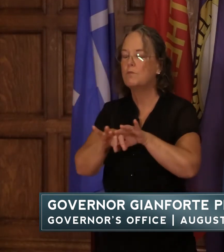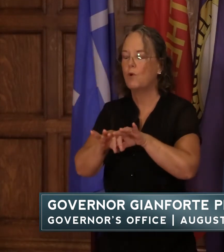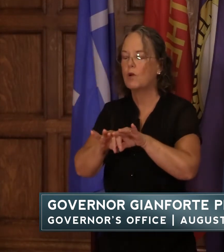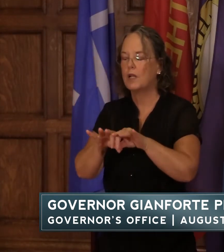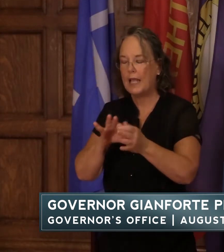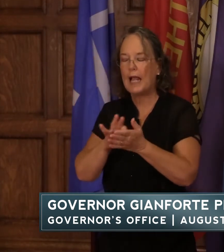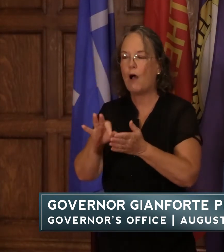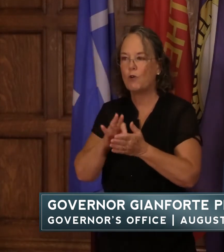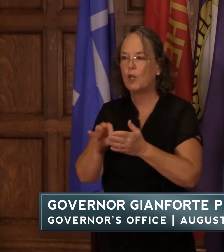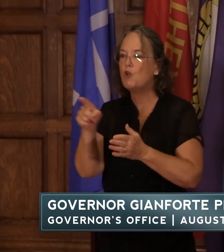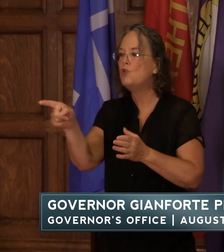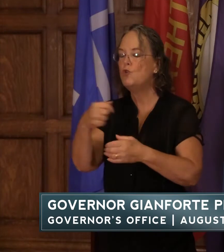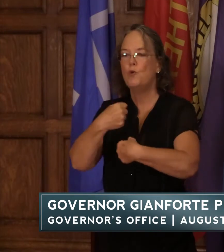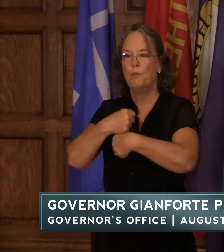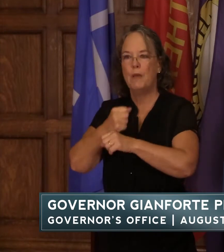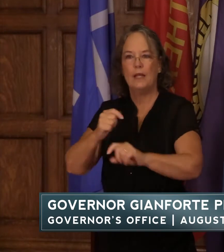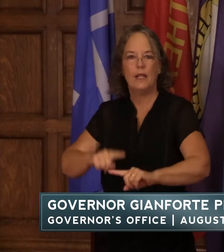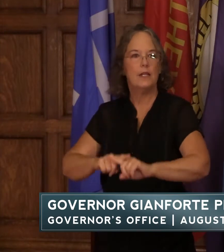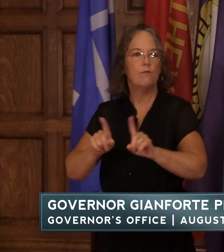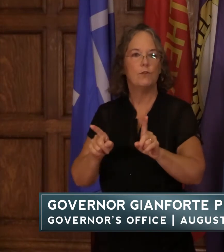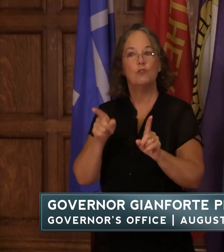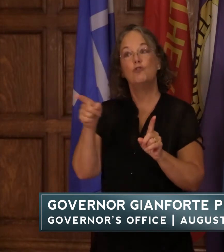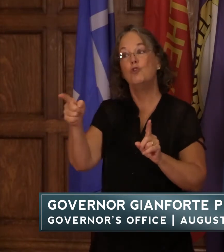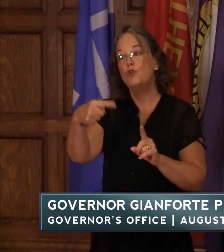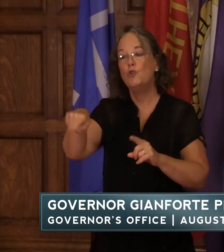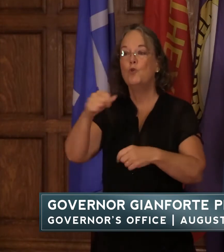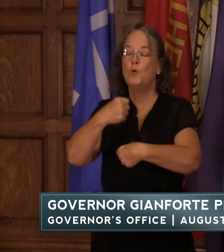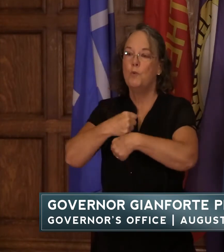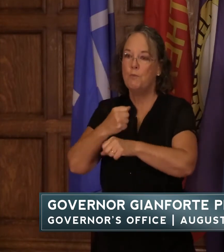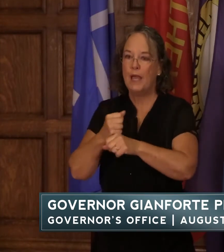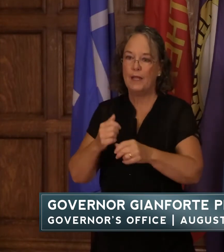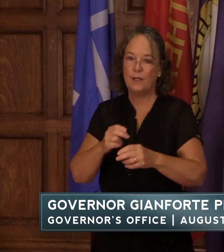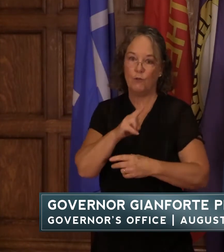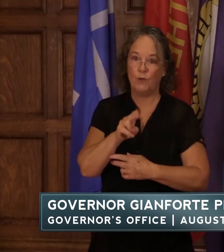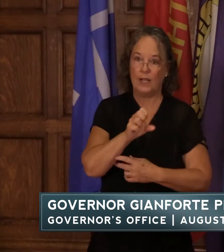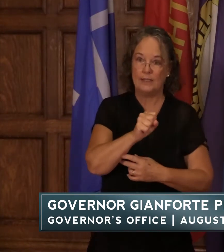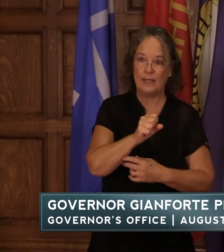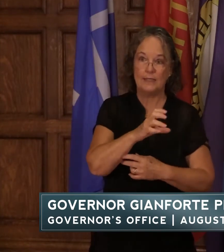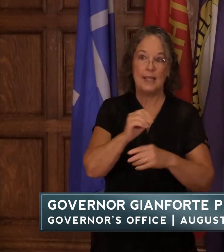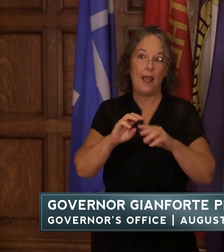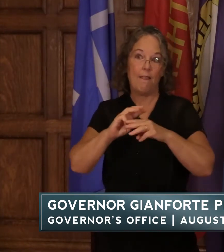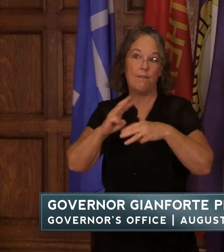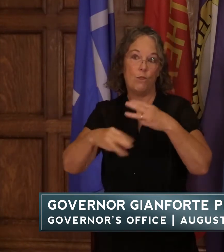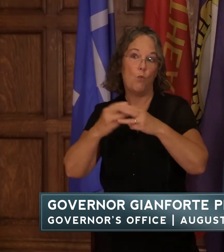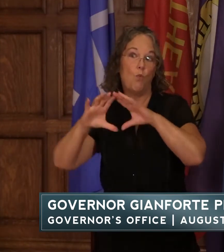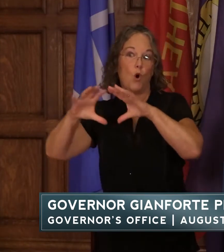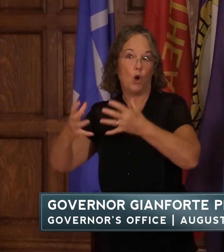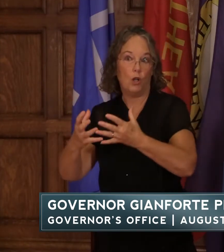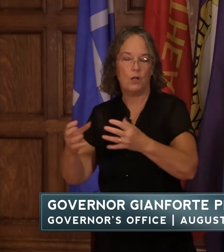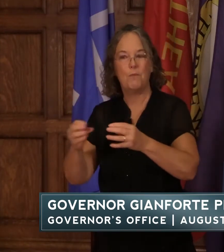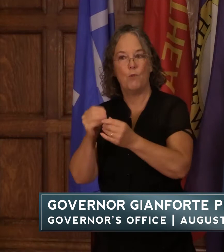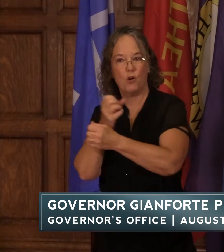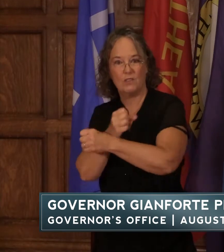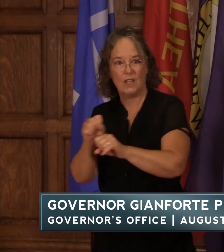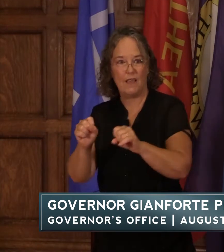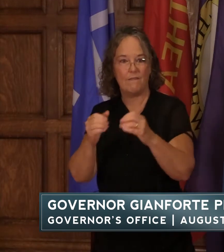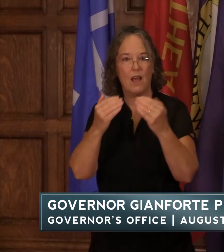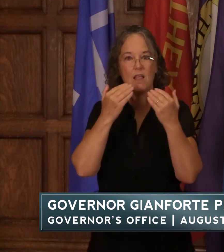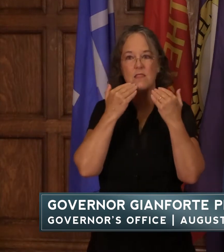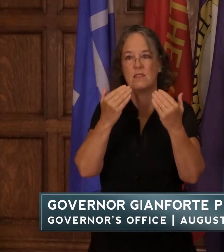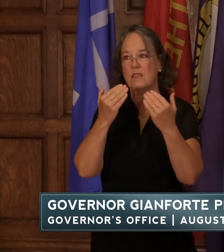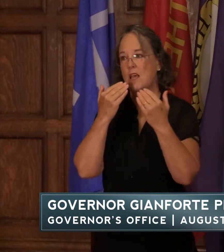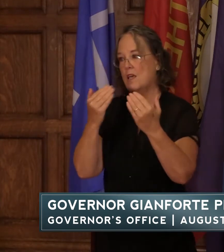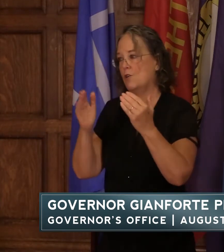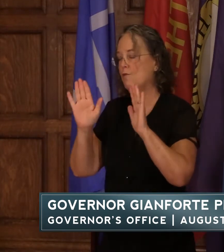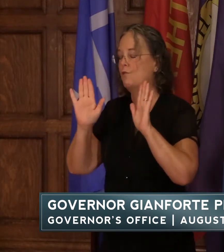you made the america united states and the world a safer place thank you for your